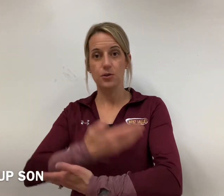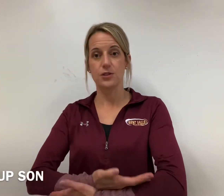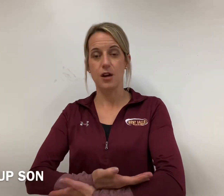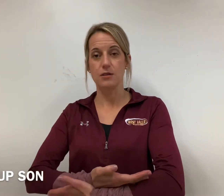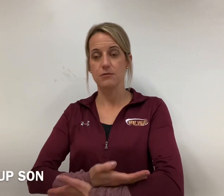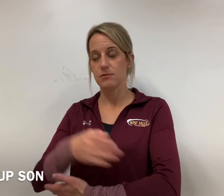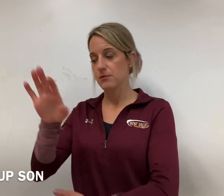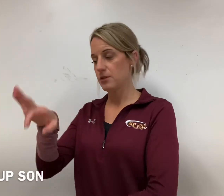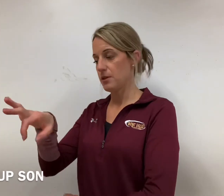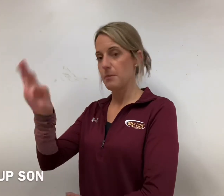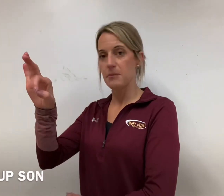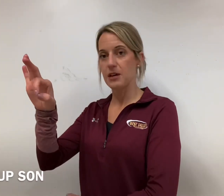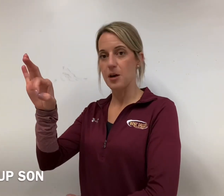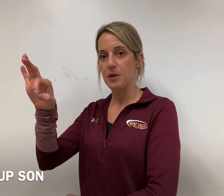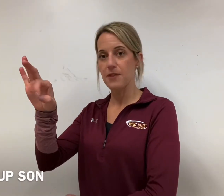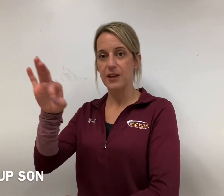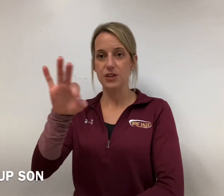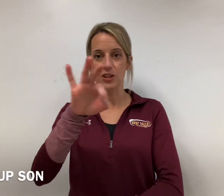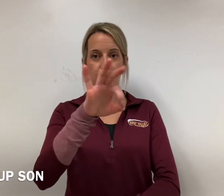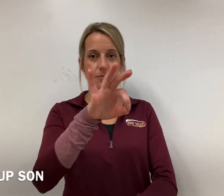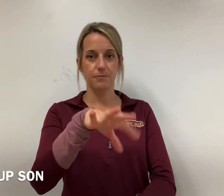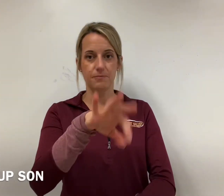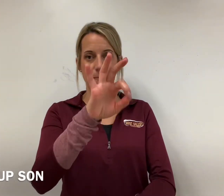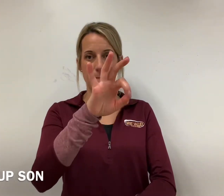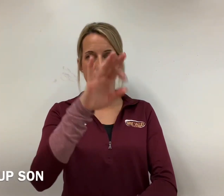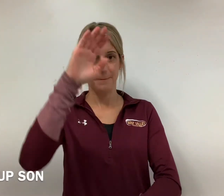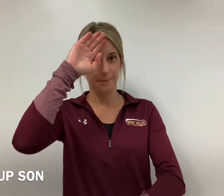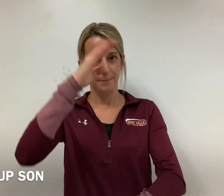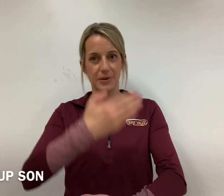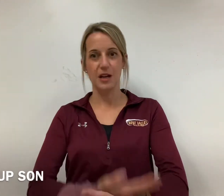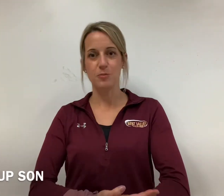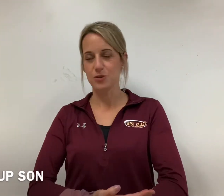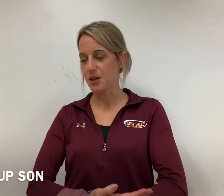son pick up F handshape pick up your son